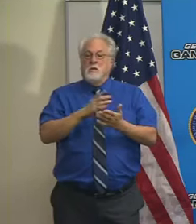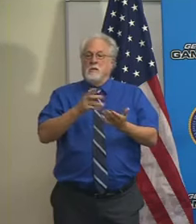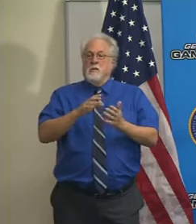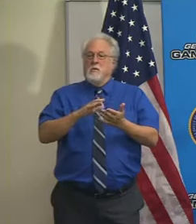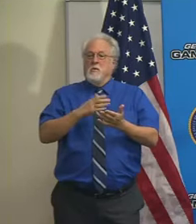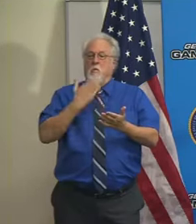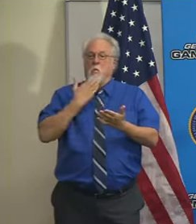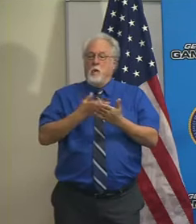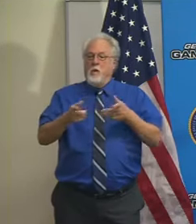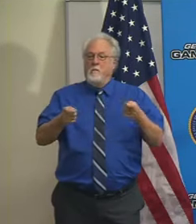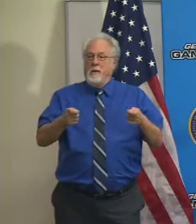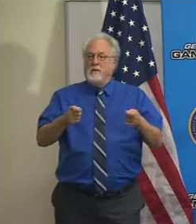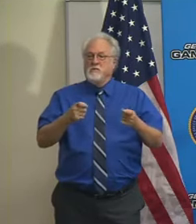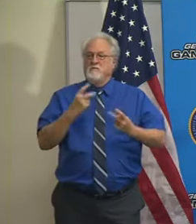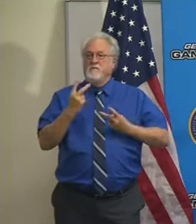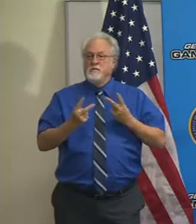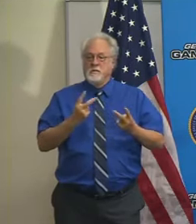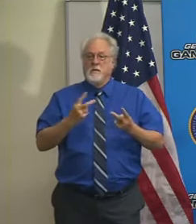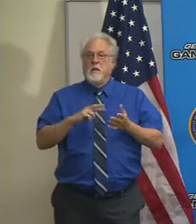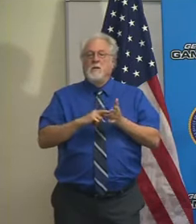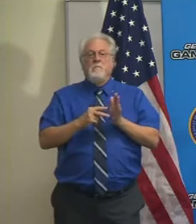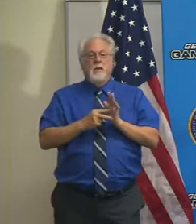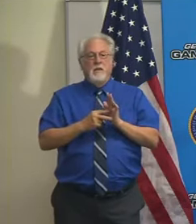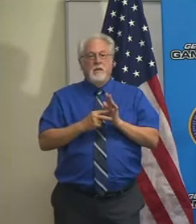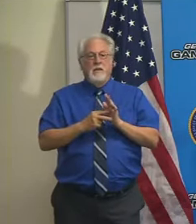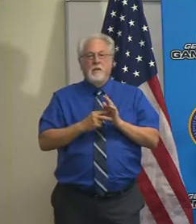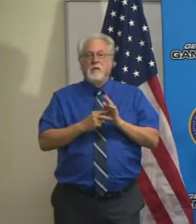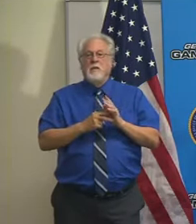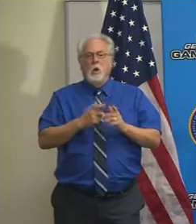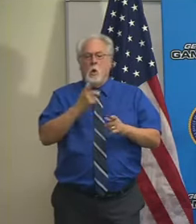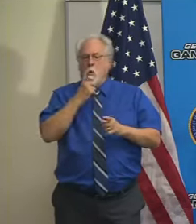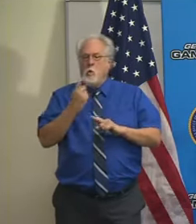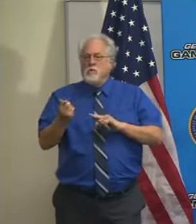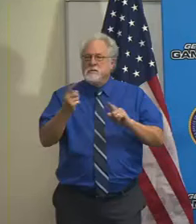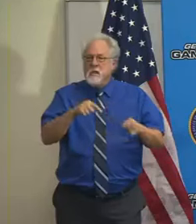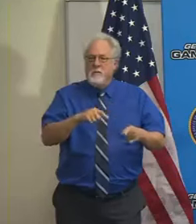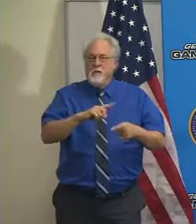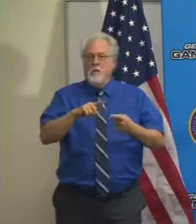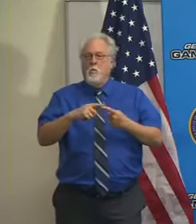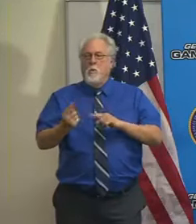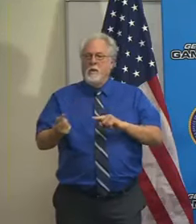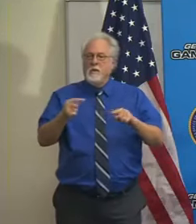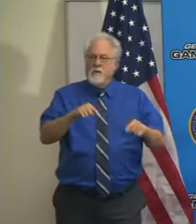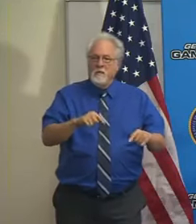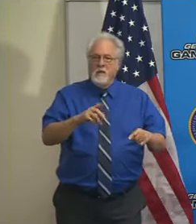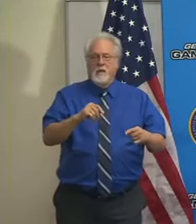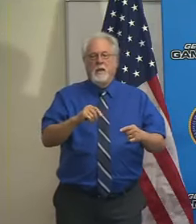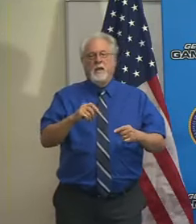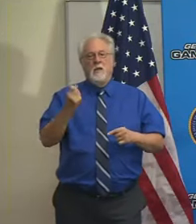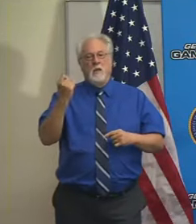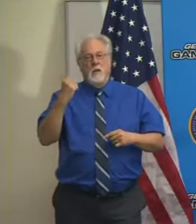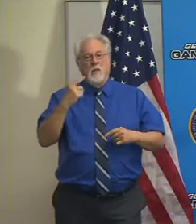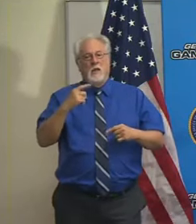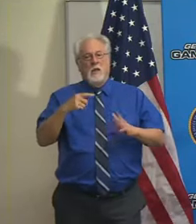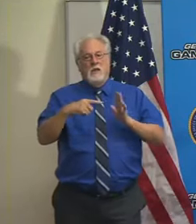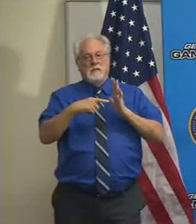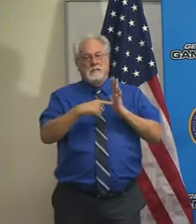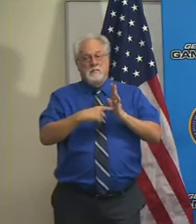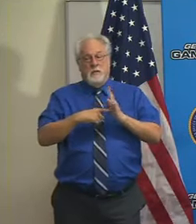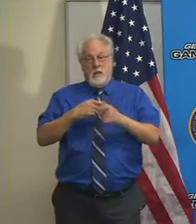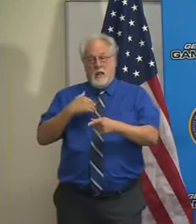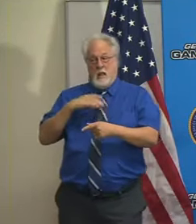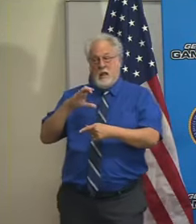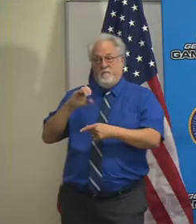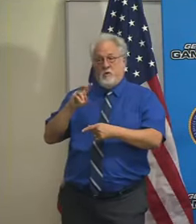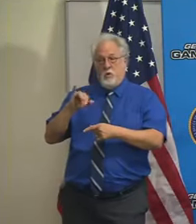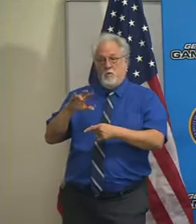visitation, meaning you probably want to know who's coming, when they're coming. And clearly, symptoms of COVID